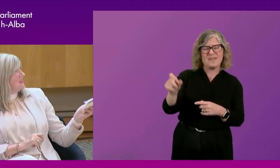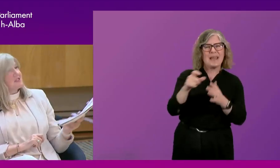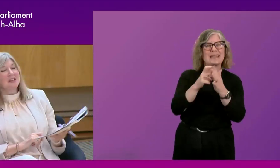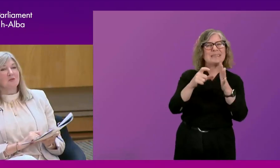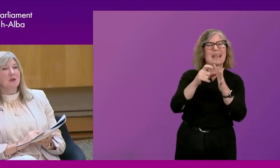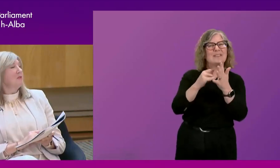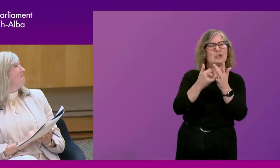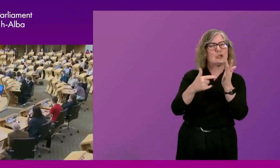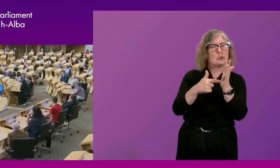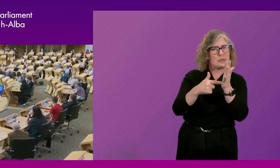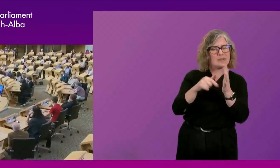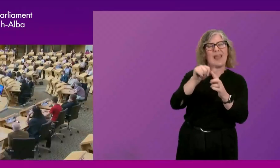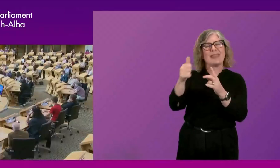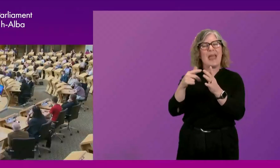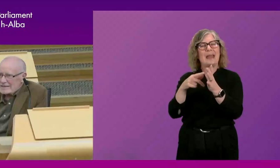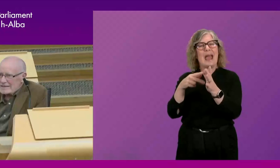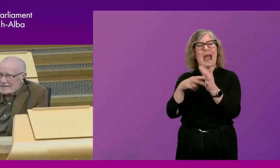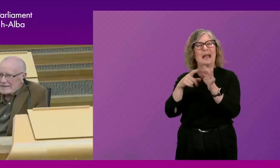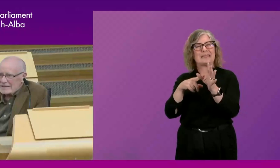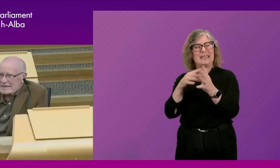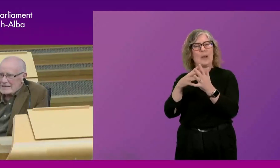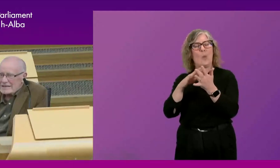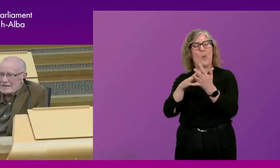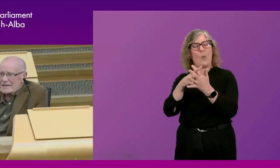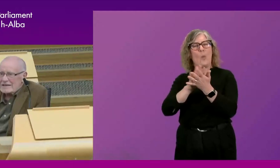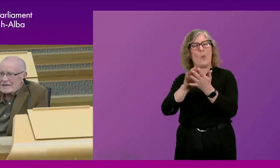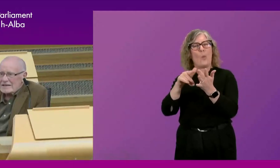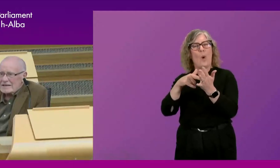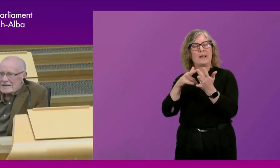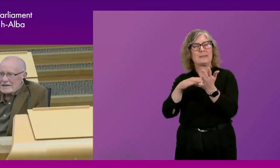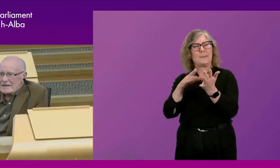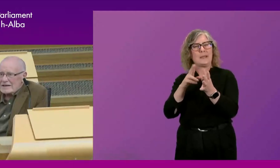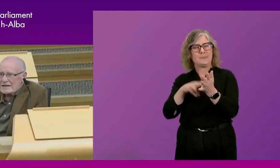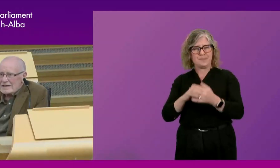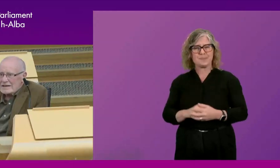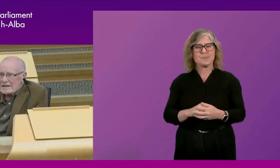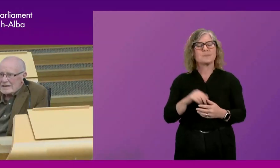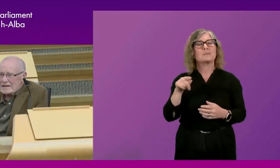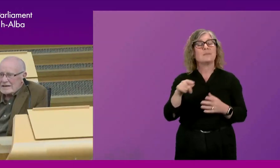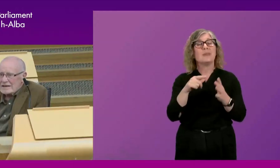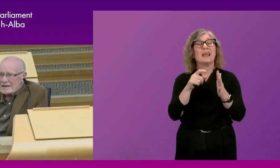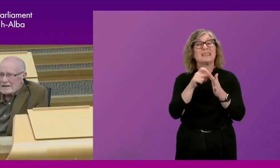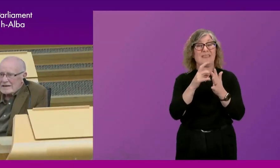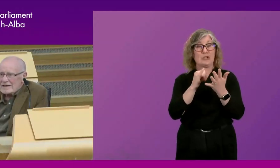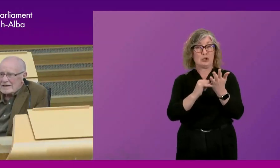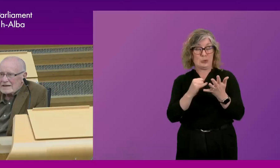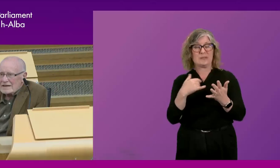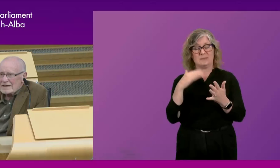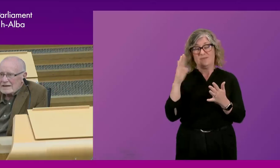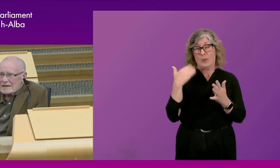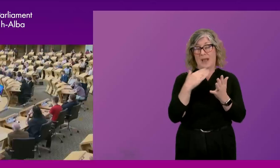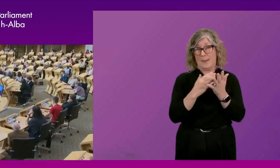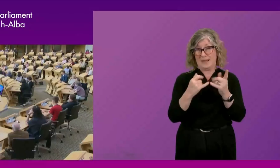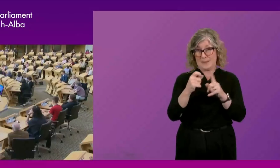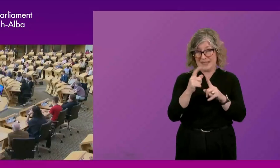and then to Andy Whiteman. Thank you, President Officer. David Stewart, former MSP and former Member of Parliament, and